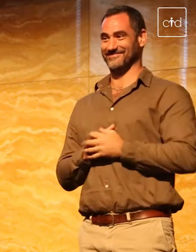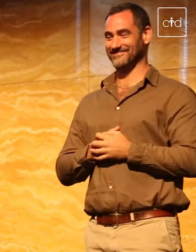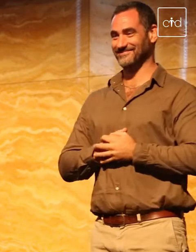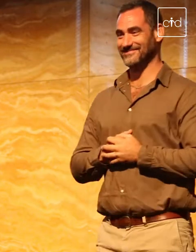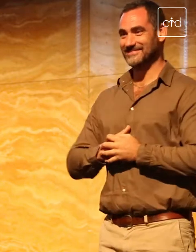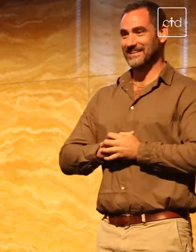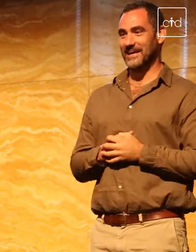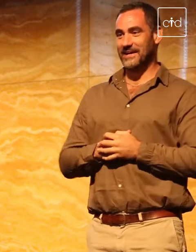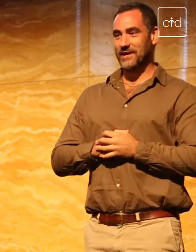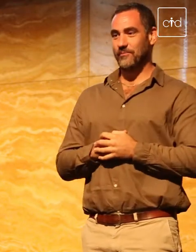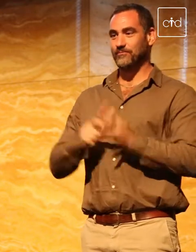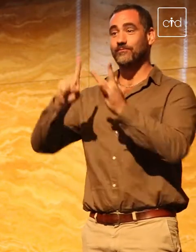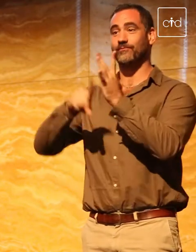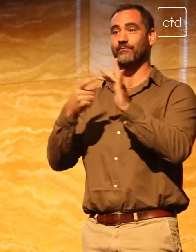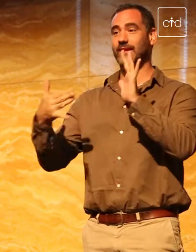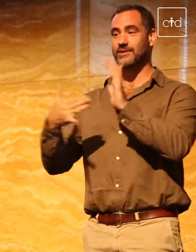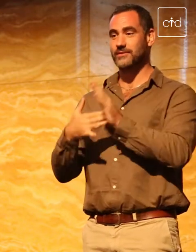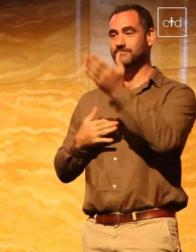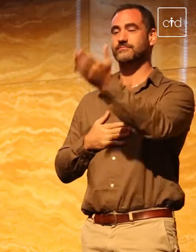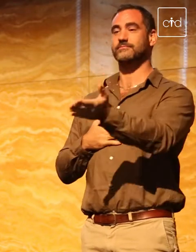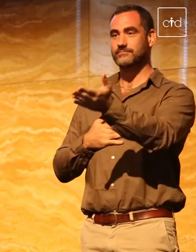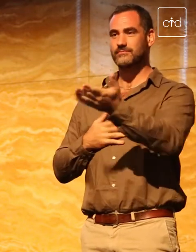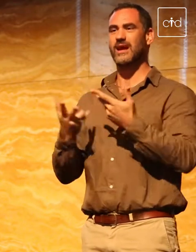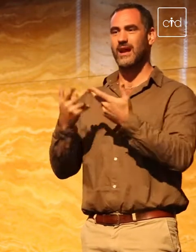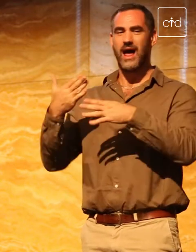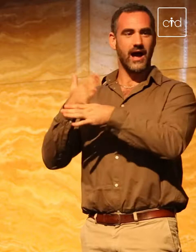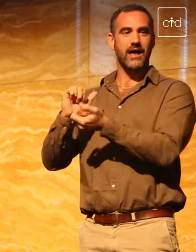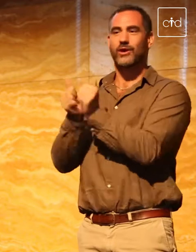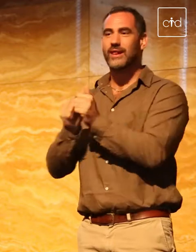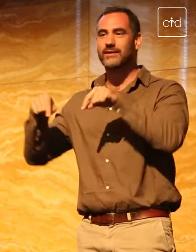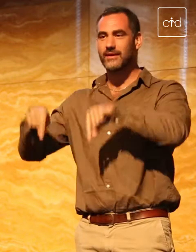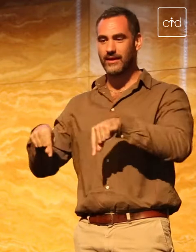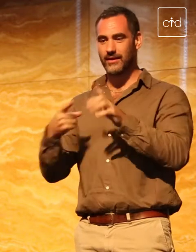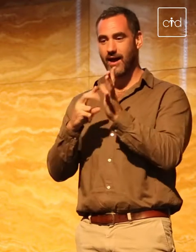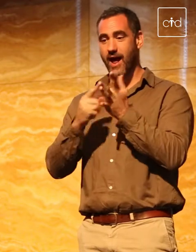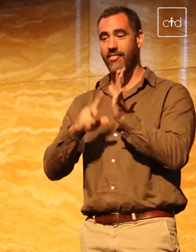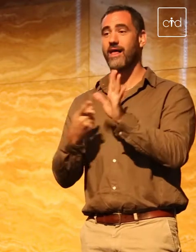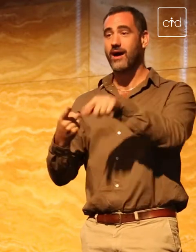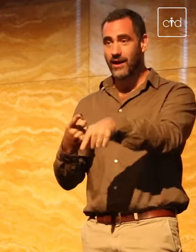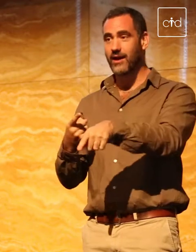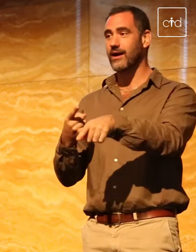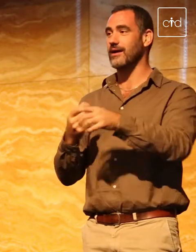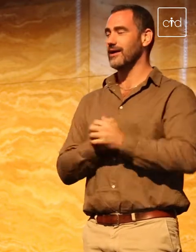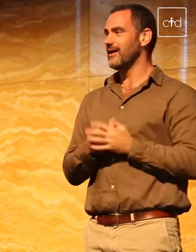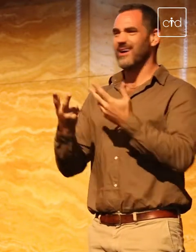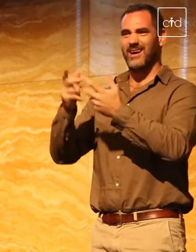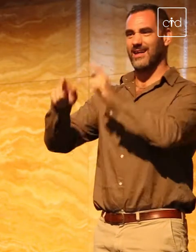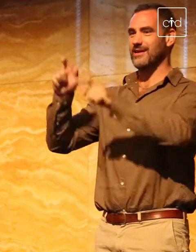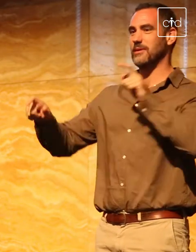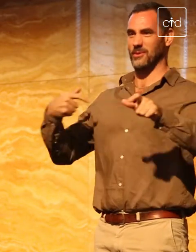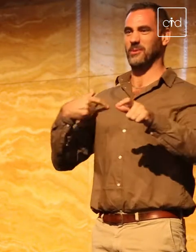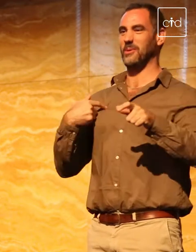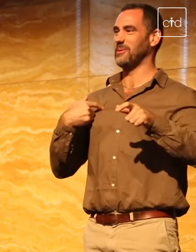Simpson from the Council of Intellectual Disability, the other colleagues here, Alana and Michael from the Council of Intellectual Disability, I've had the pleasure of